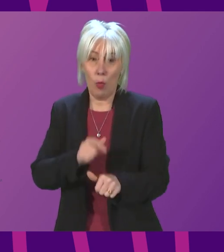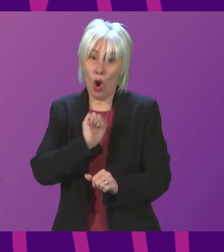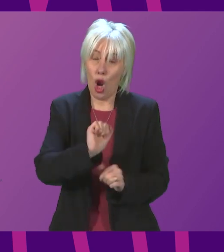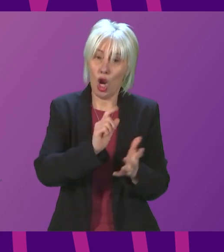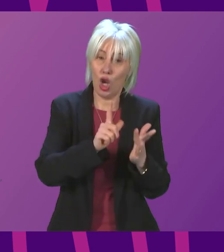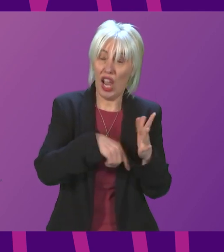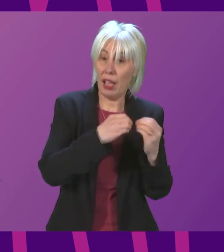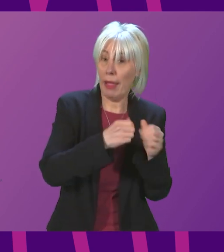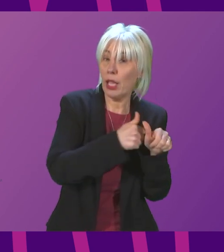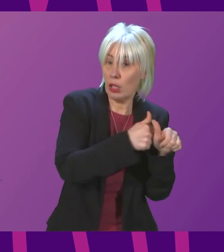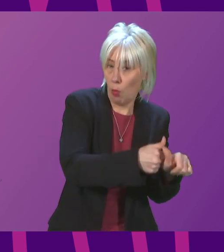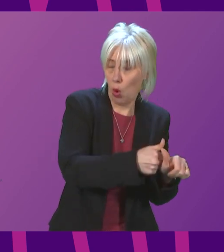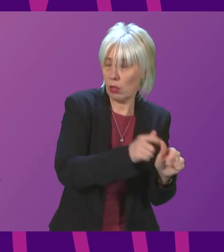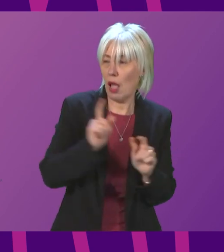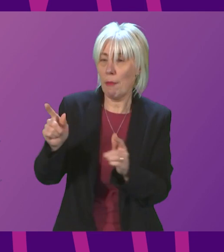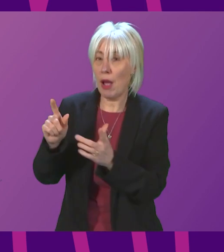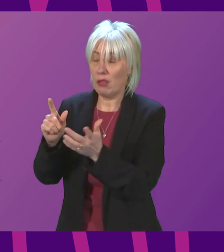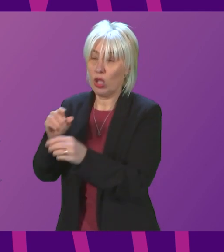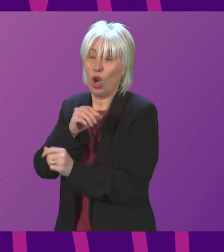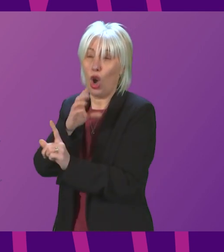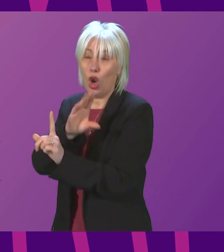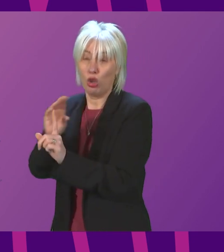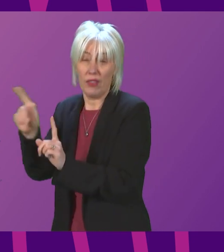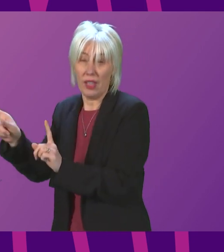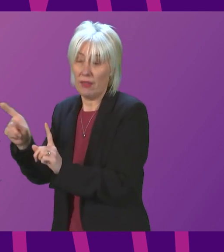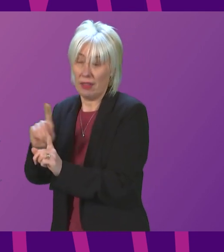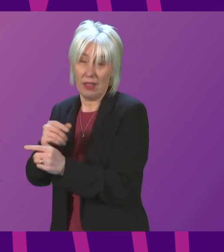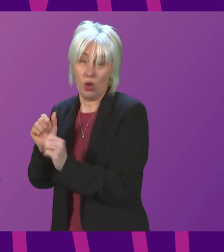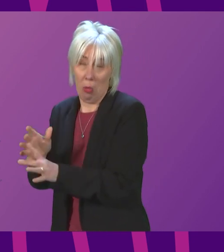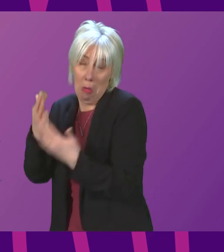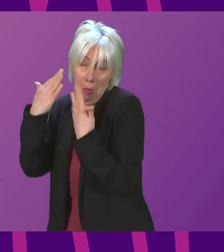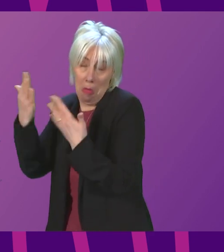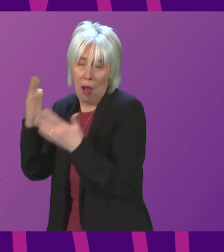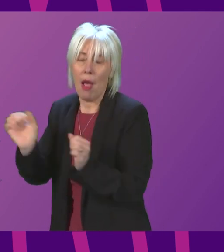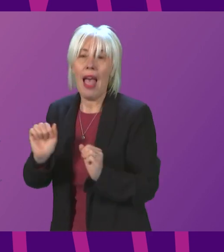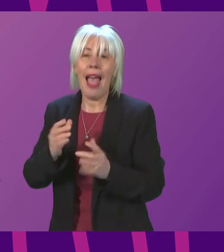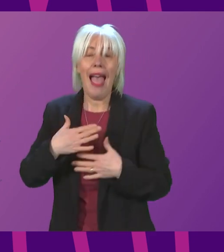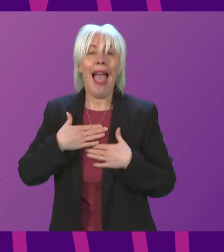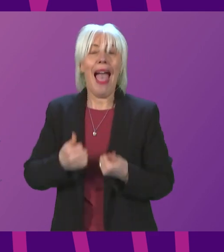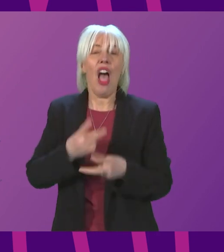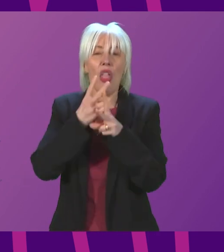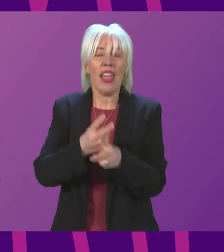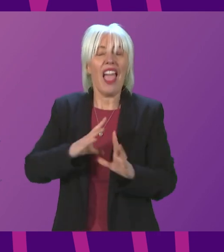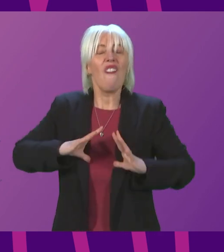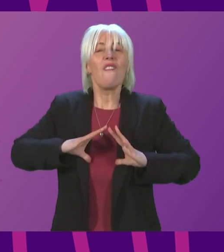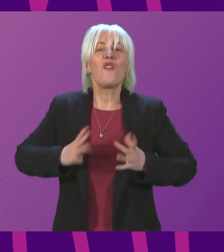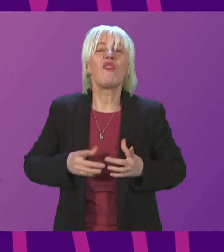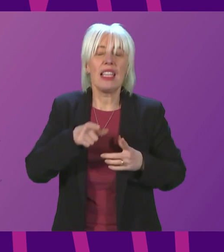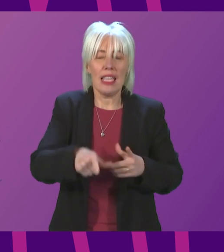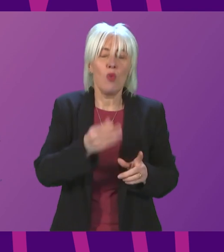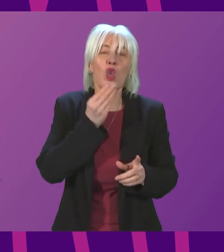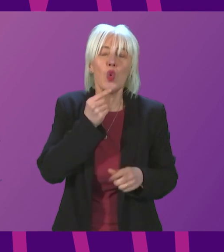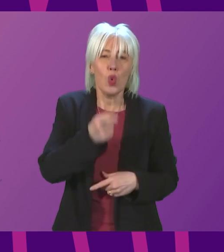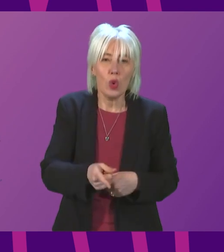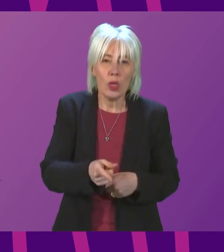not so sure about the Conservatives, health care free at the point of use. Any circumstance in which government recommends testing for